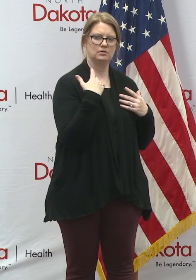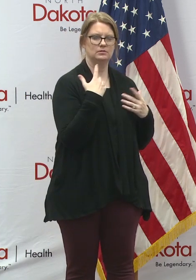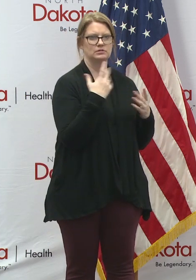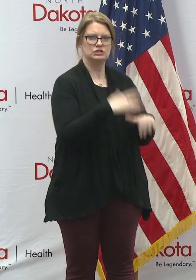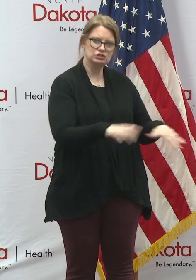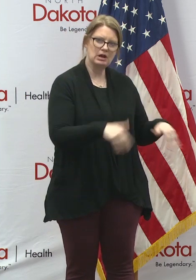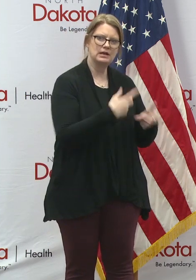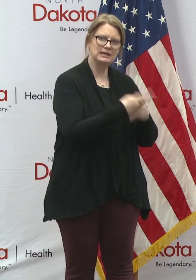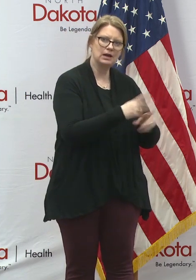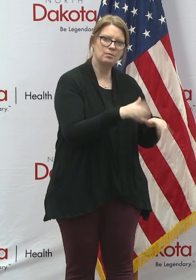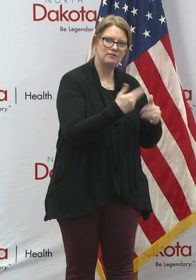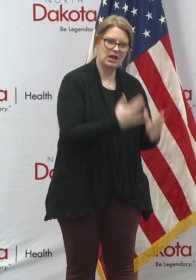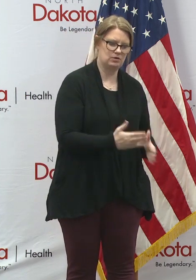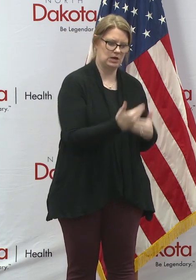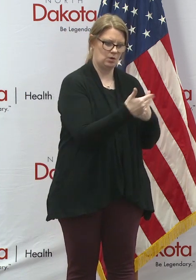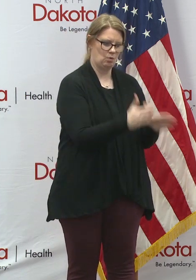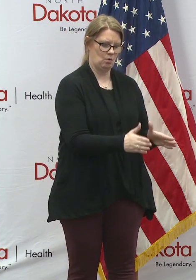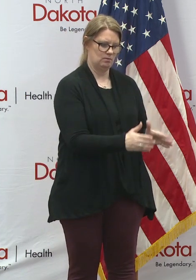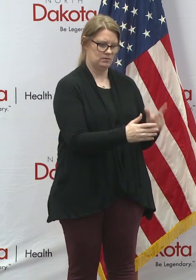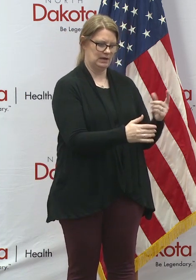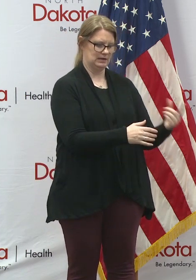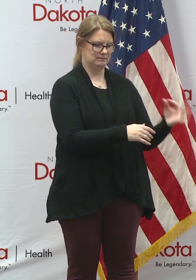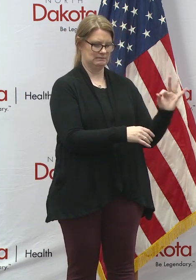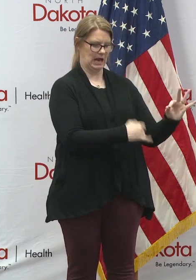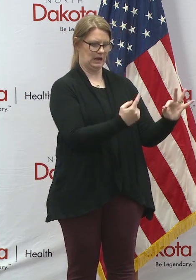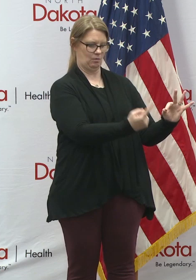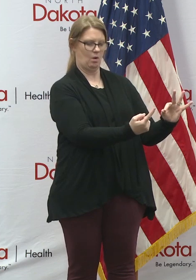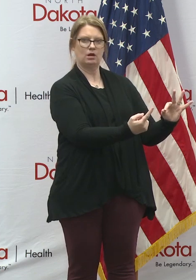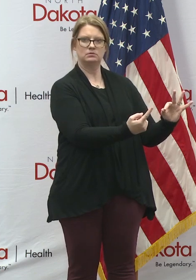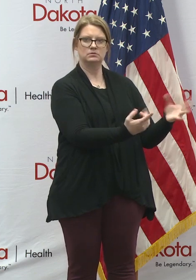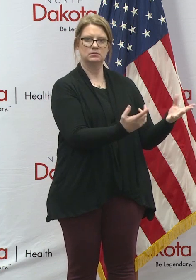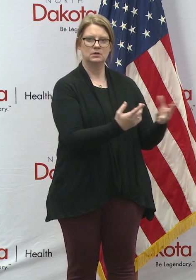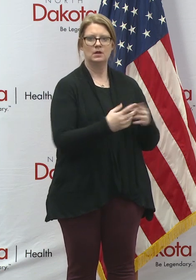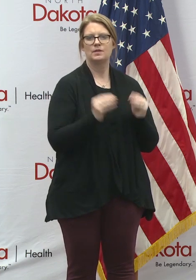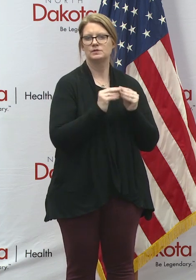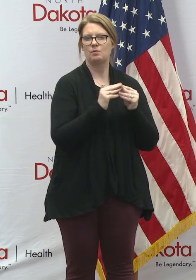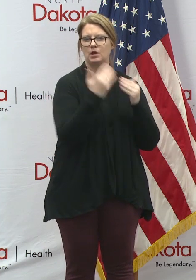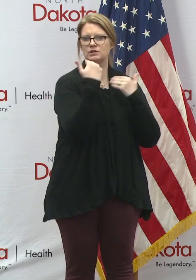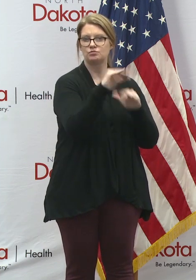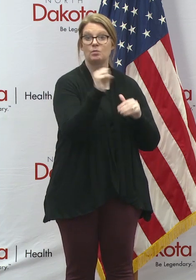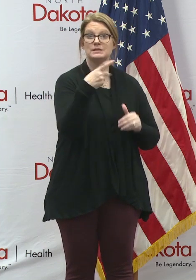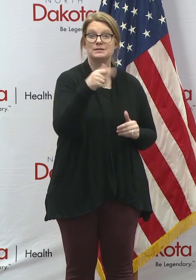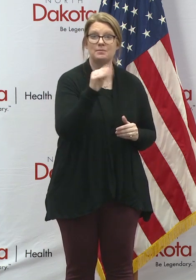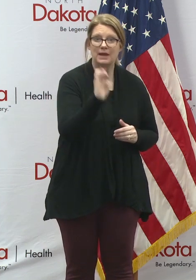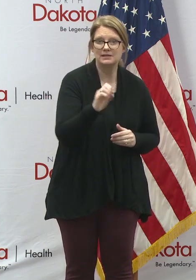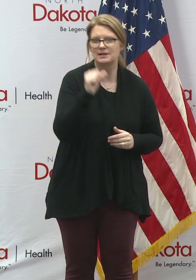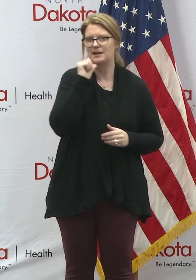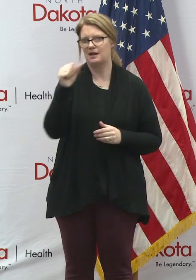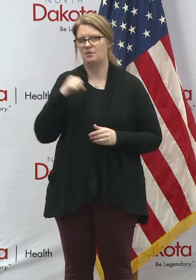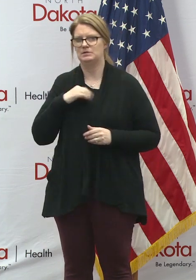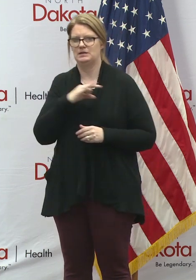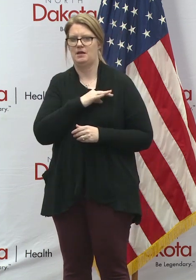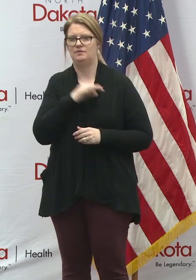child care provider in a room. So we feel that there's more constraint that way than there actually is with the staffing.